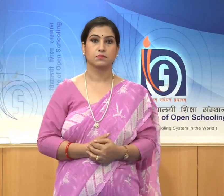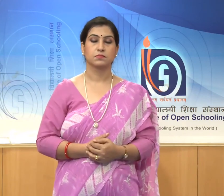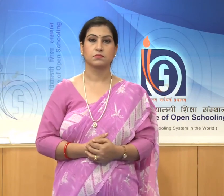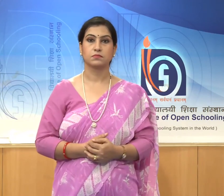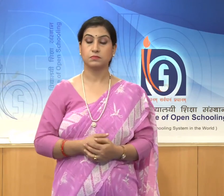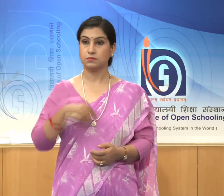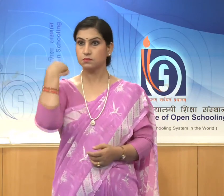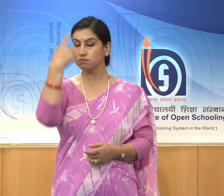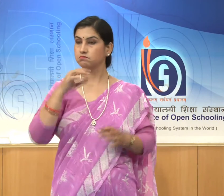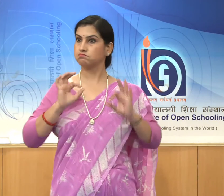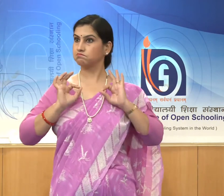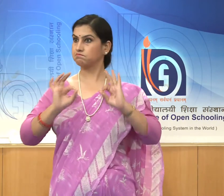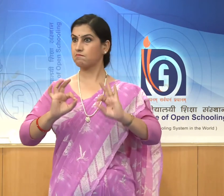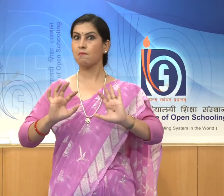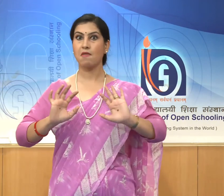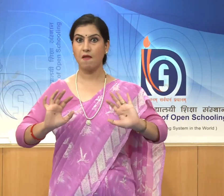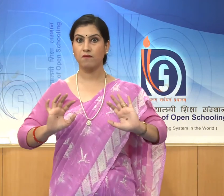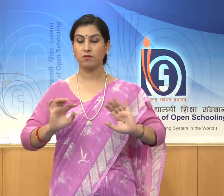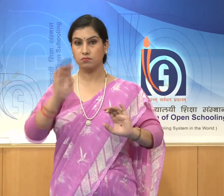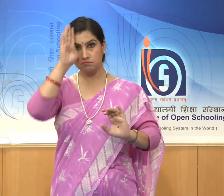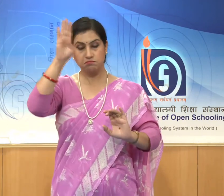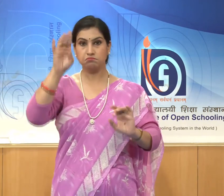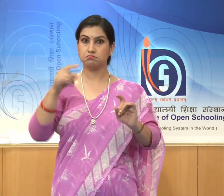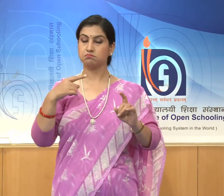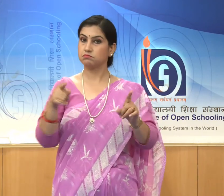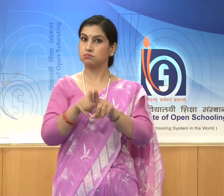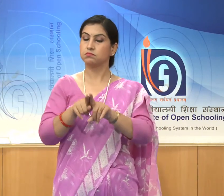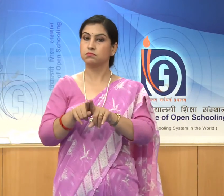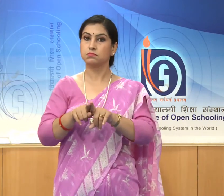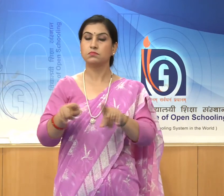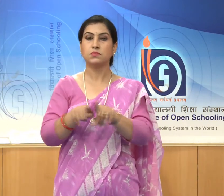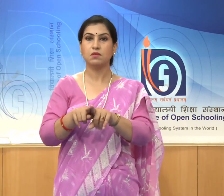and have loose plasticity.